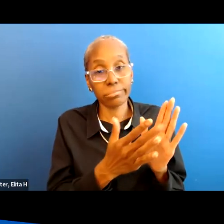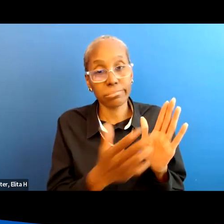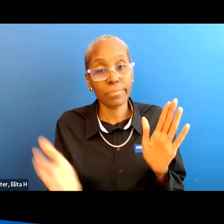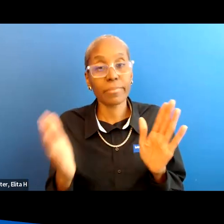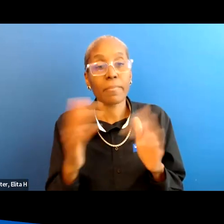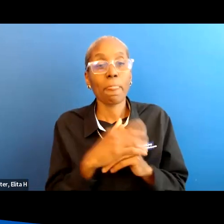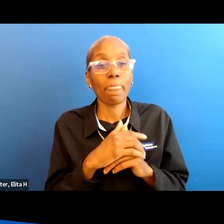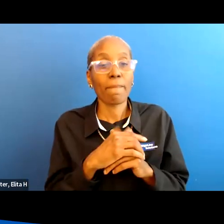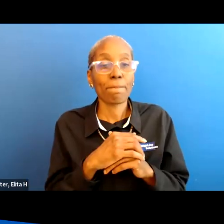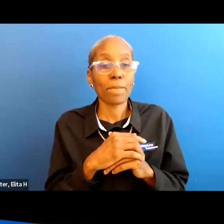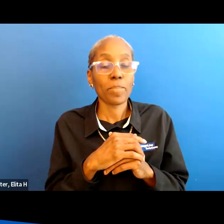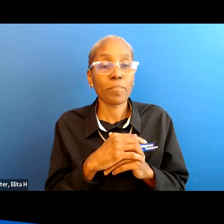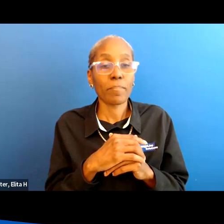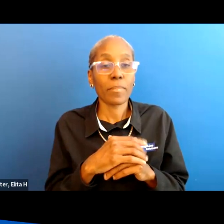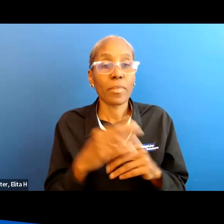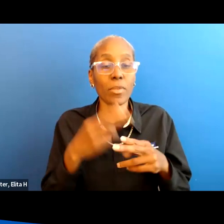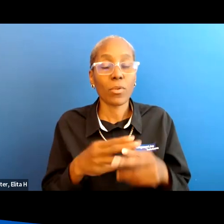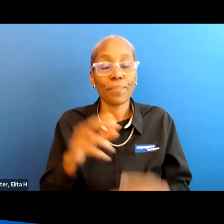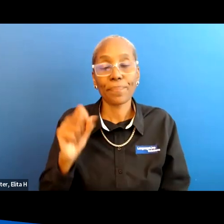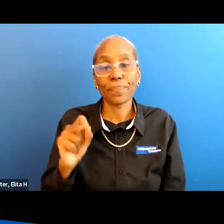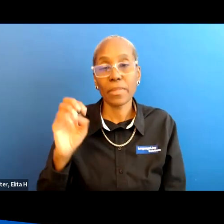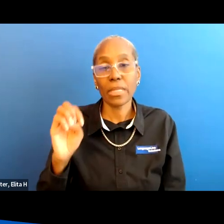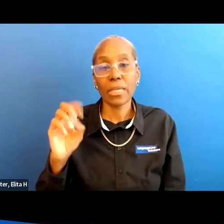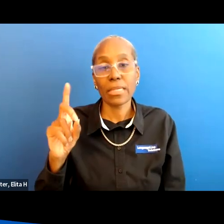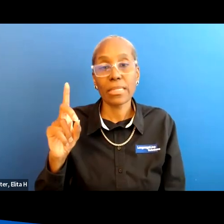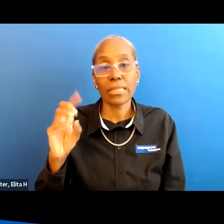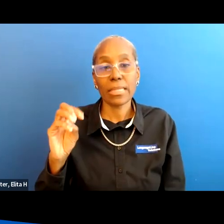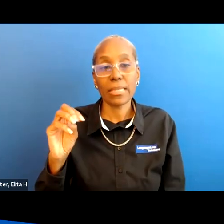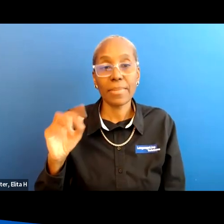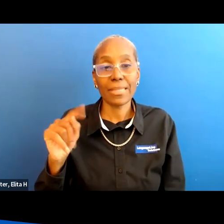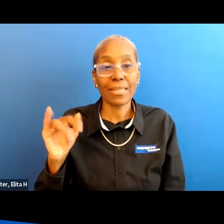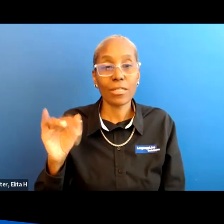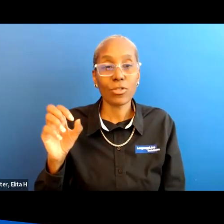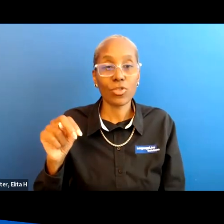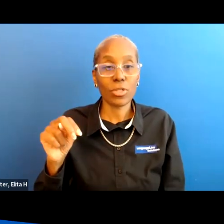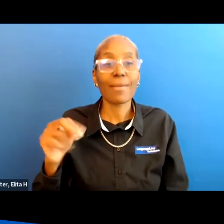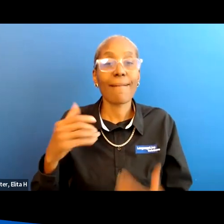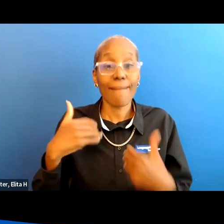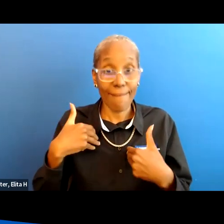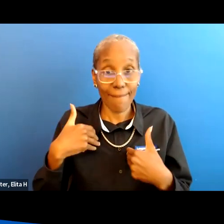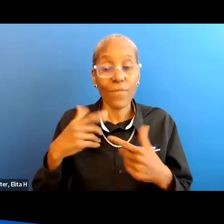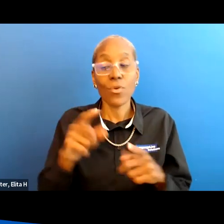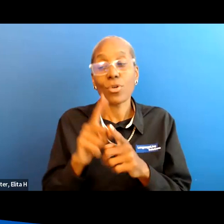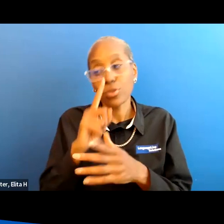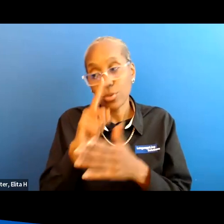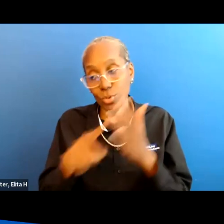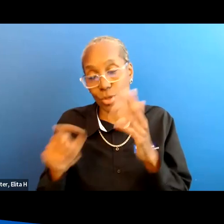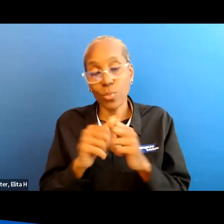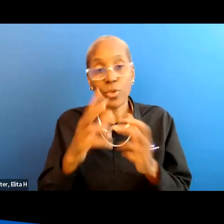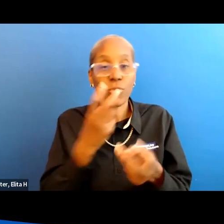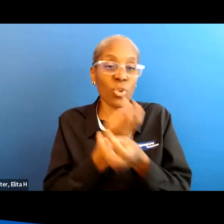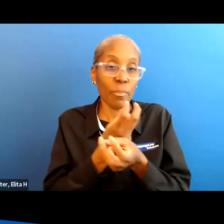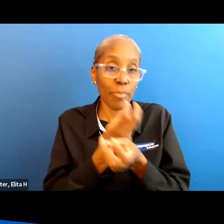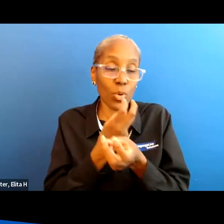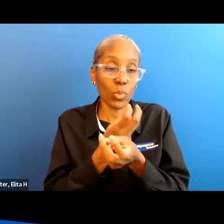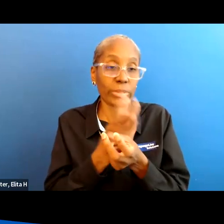you know sedimentation there's a lot of times people have sedimentation you might also want to check into your bone density